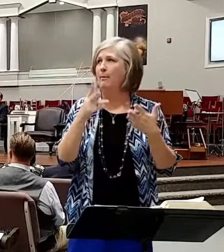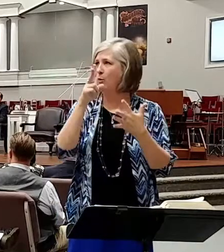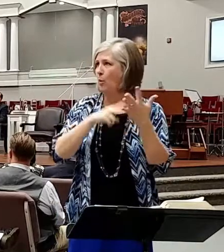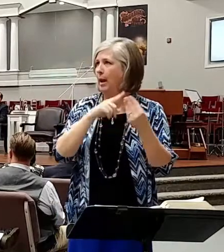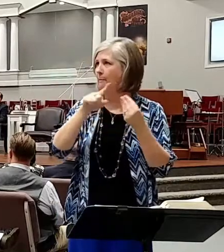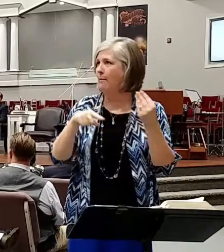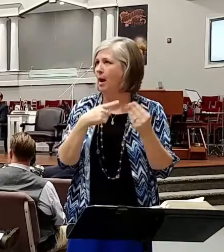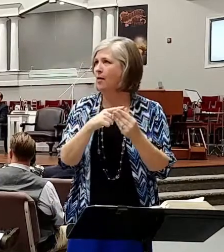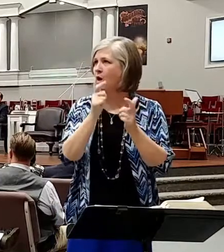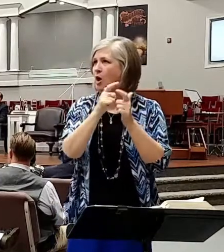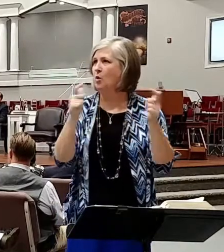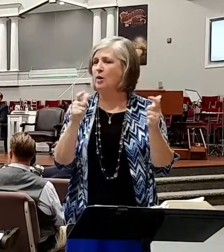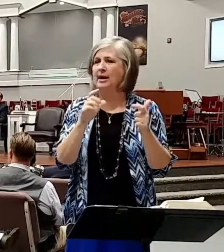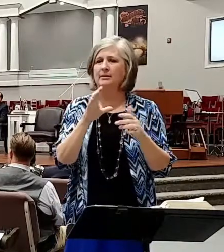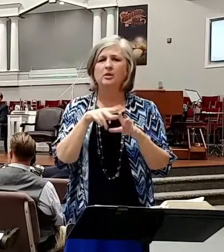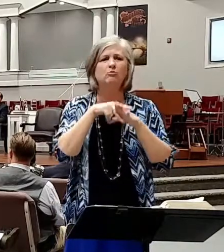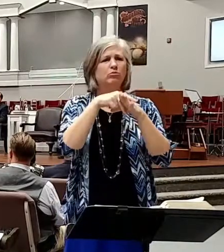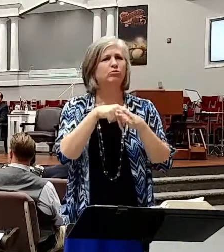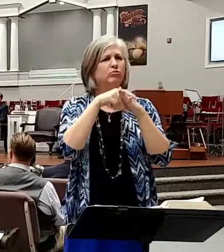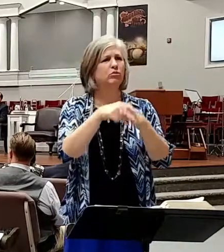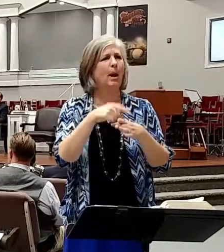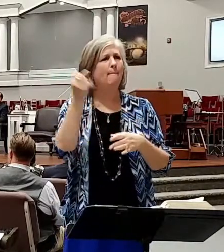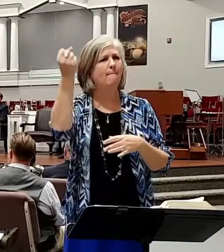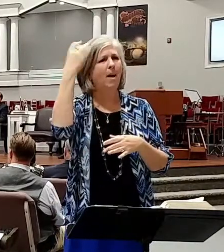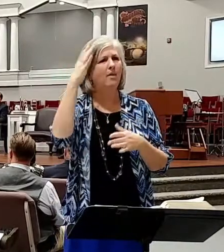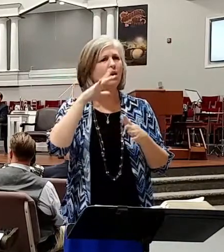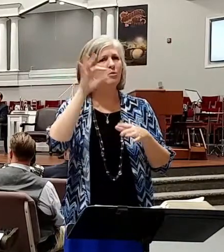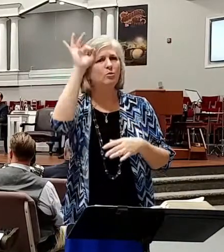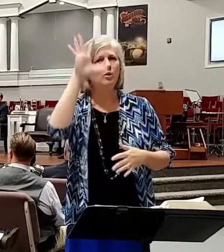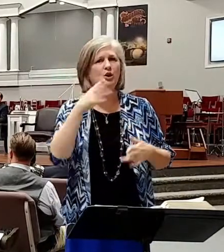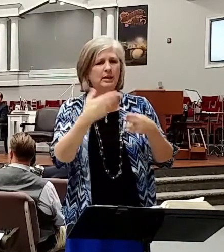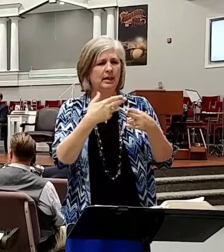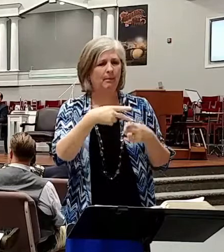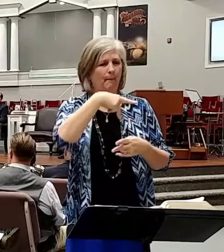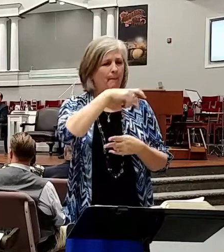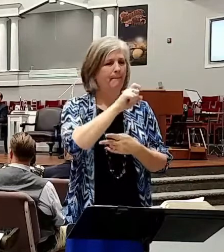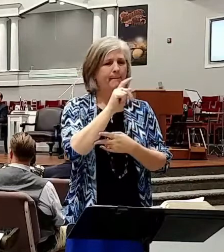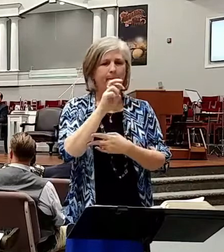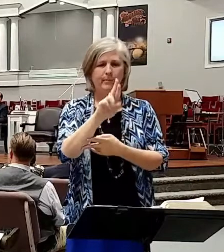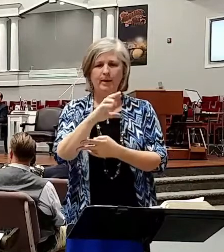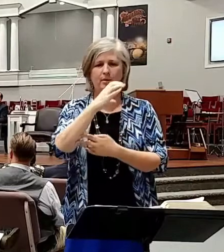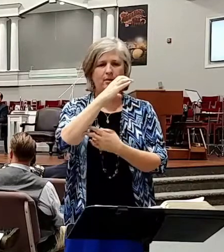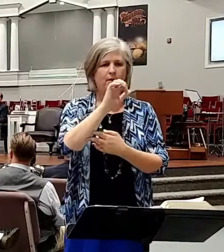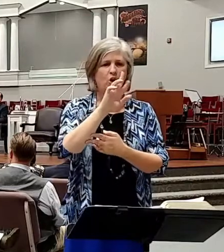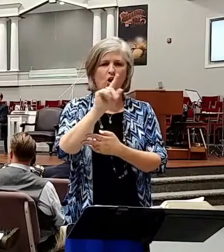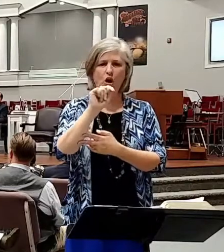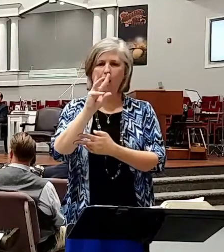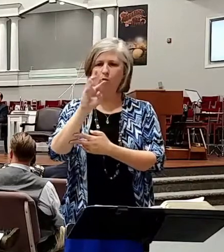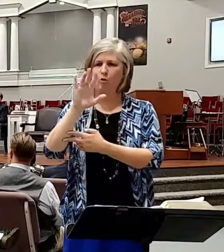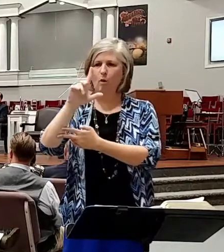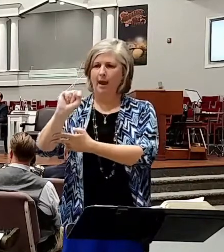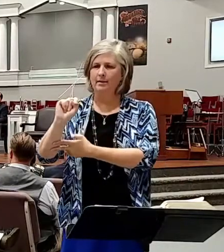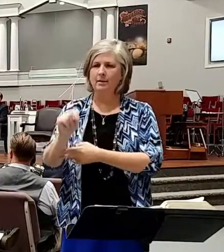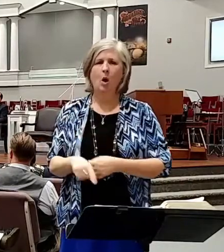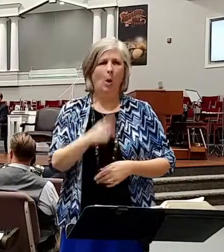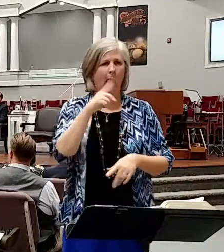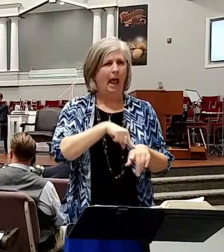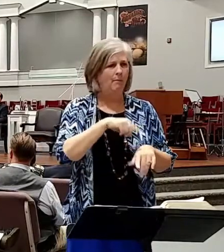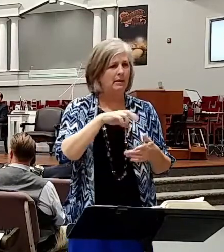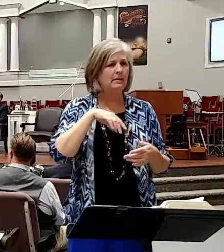circuit-riding Methodist preacher Peter Cartwright who on one occasion was in his pulpit getting ready to preach. He was sitting up on the platform